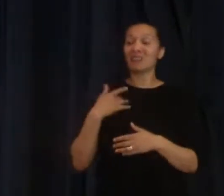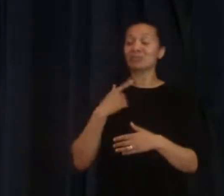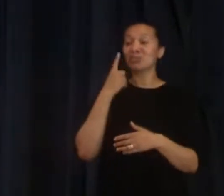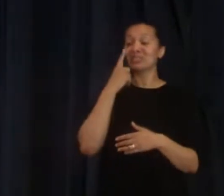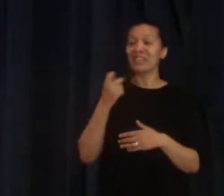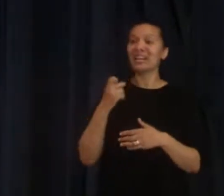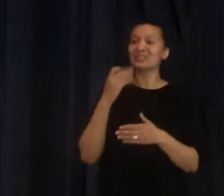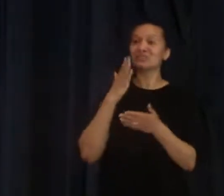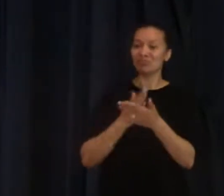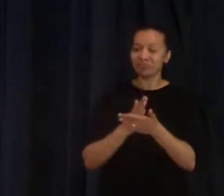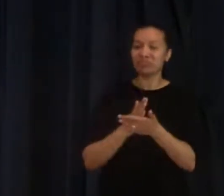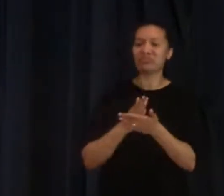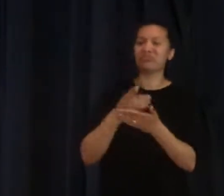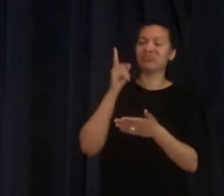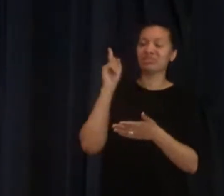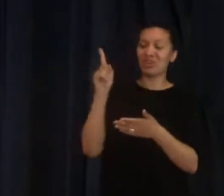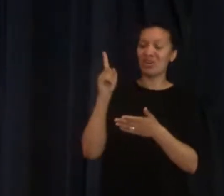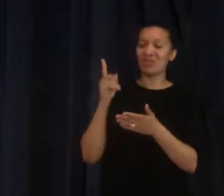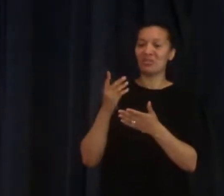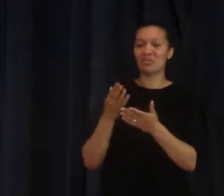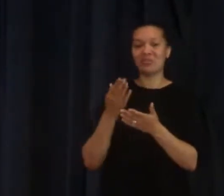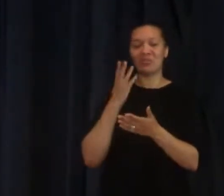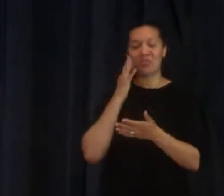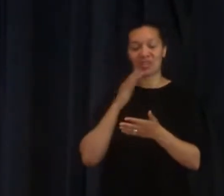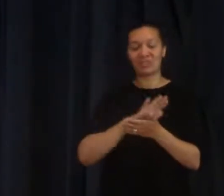the Holy Spirit comes on us and works in us.